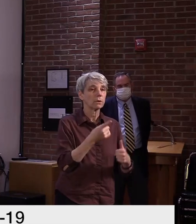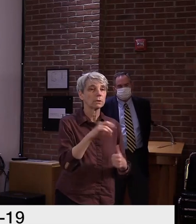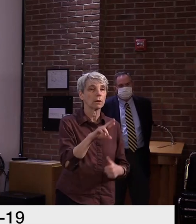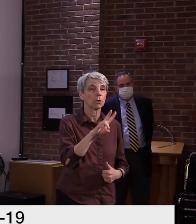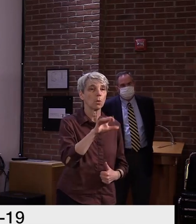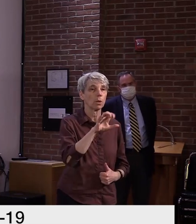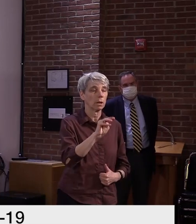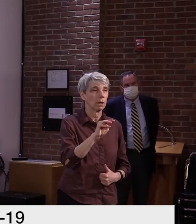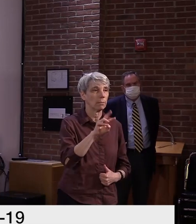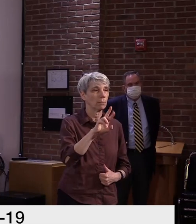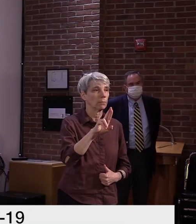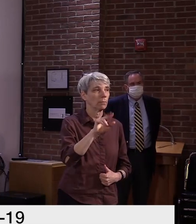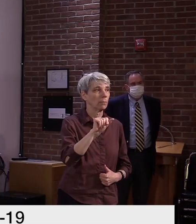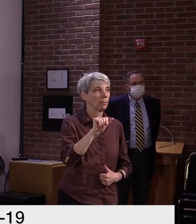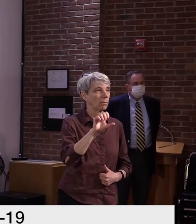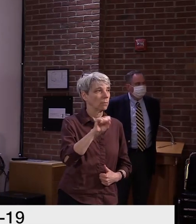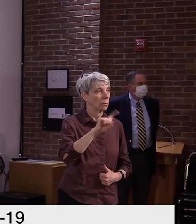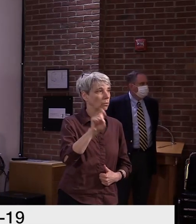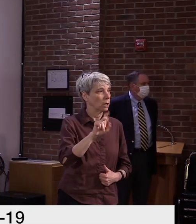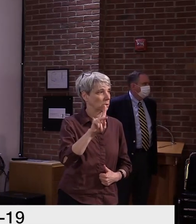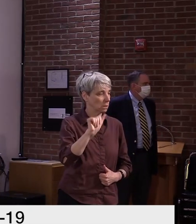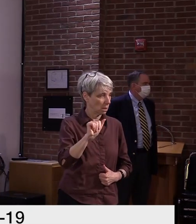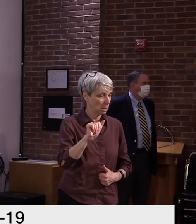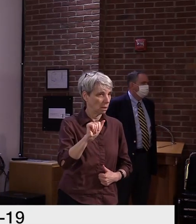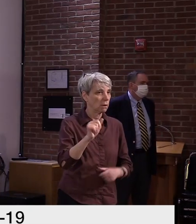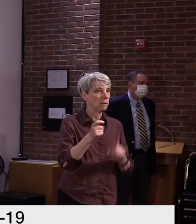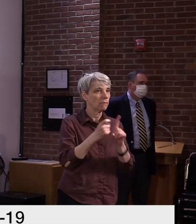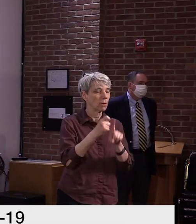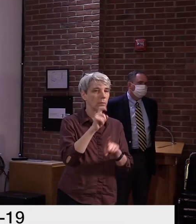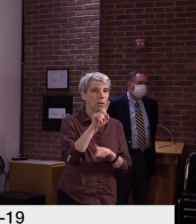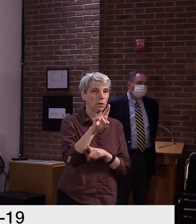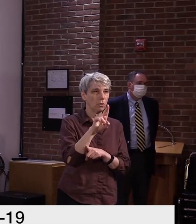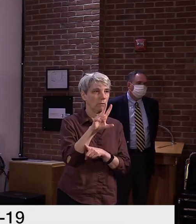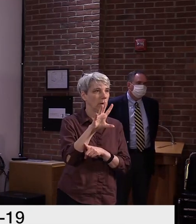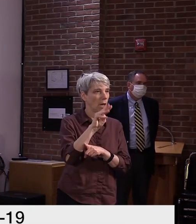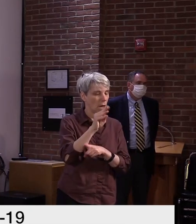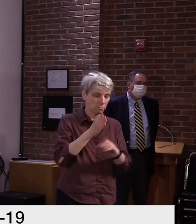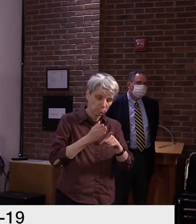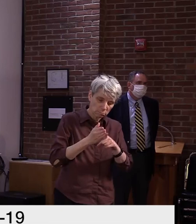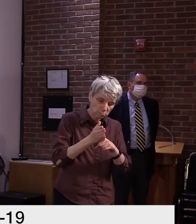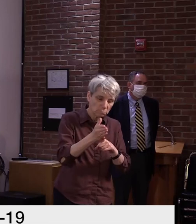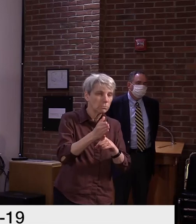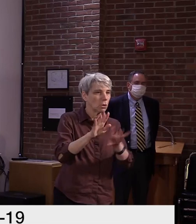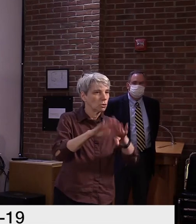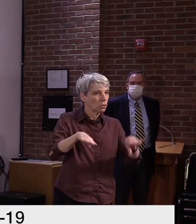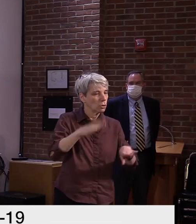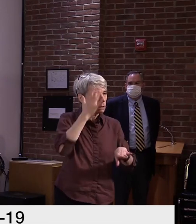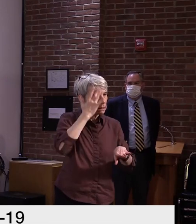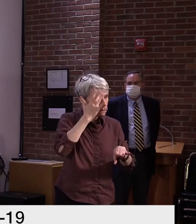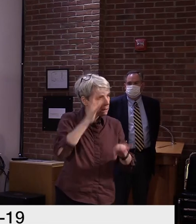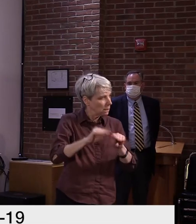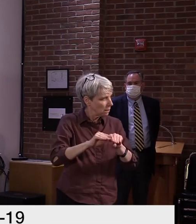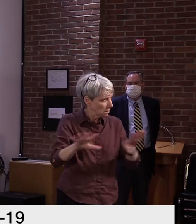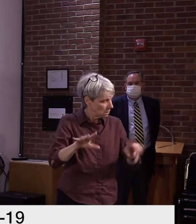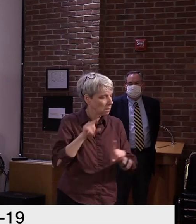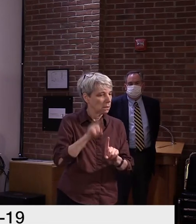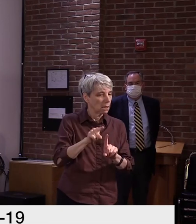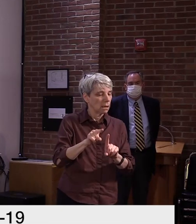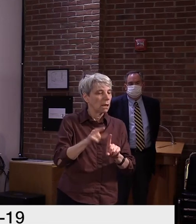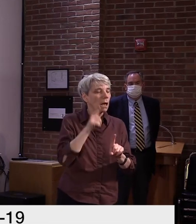Rasca, a UVM pediatric infectious disease specialist, will discuss a recent editorial